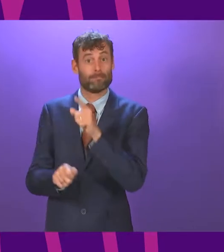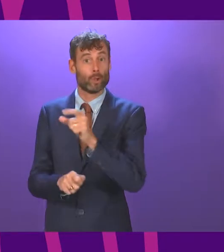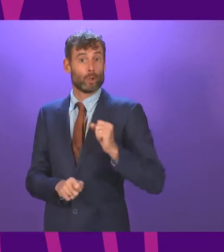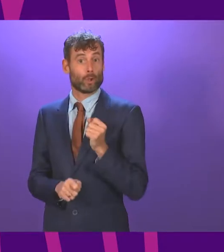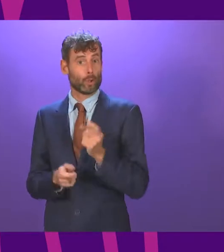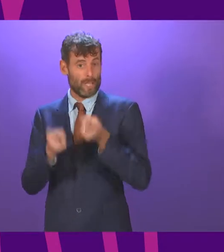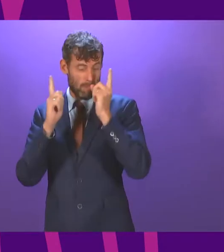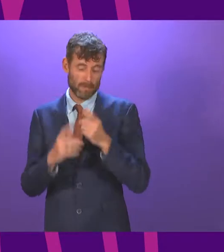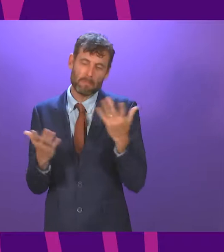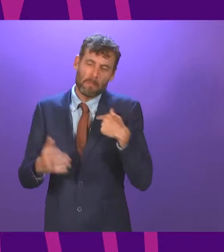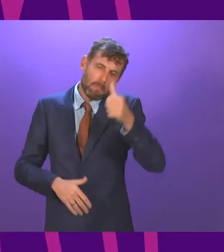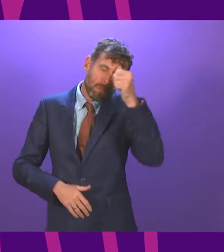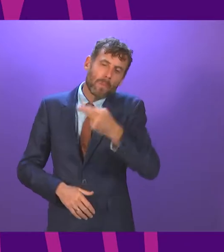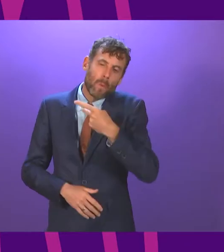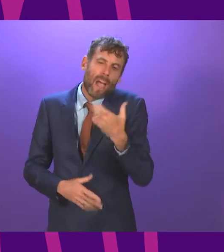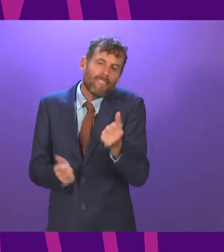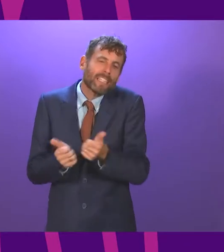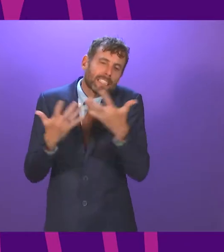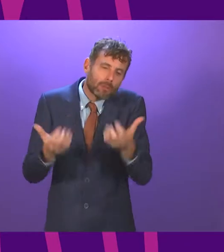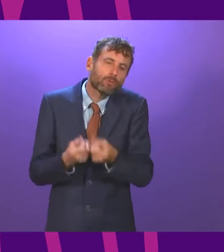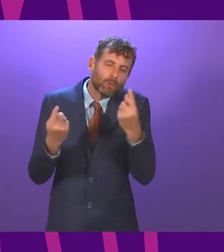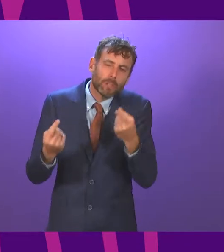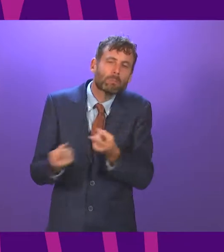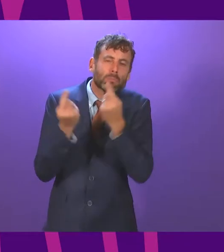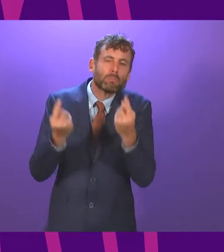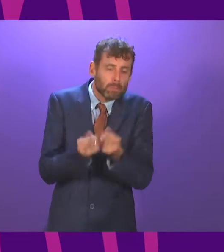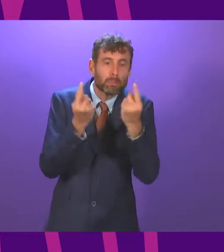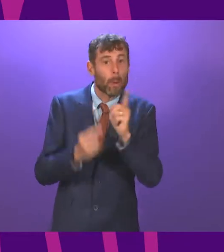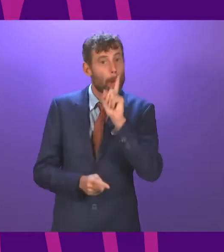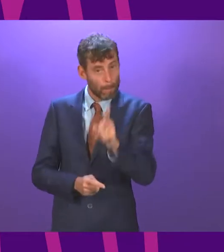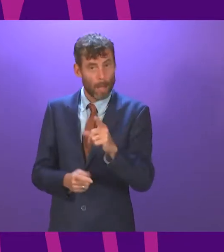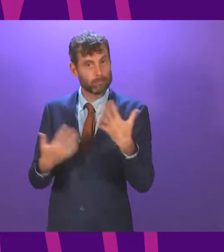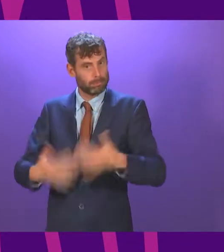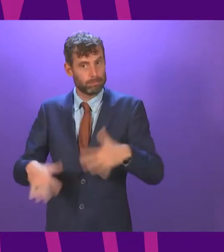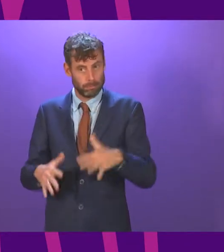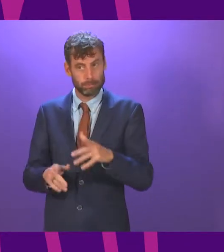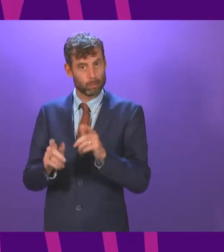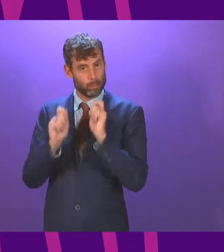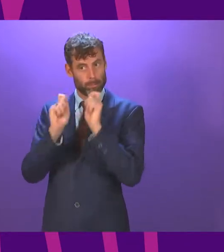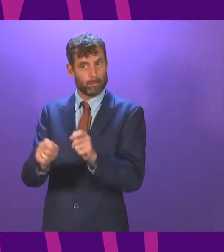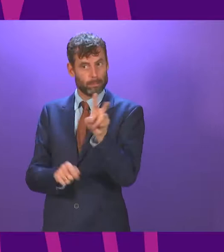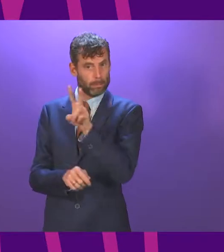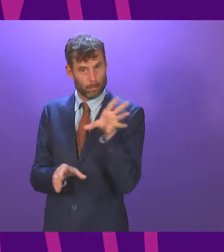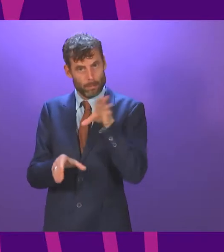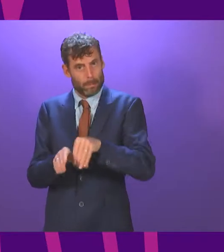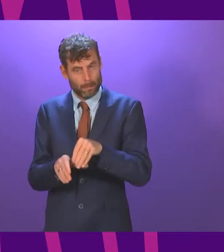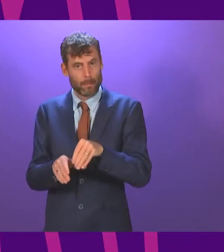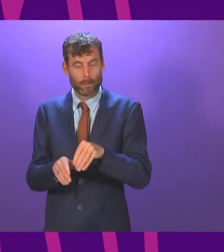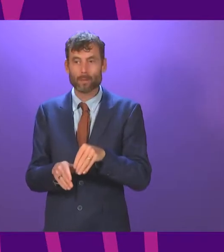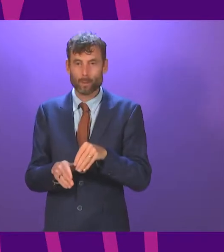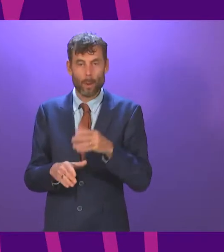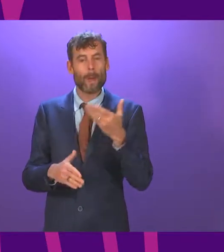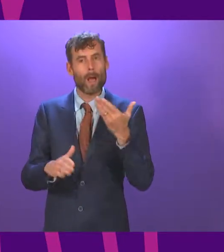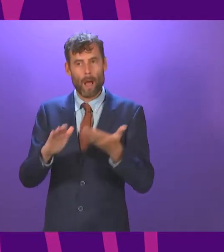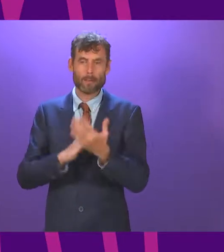political disagreement from time to time, nevertheless, it is a great honour to ask to be appointed as one of the Queen's